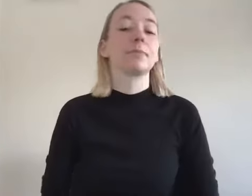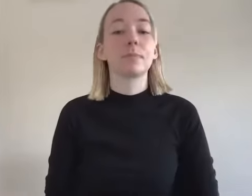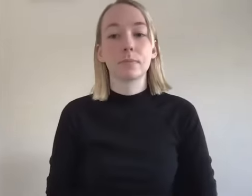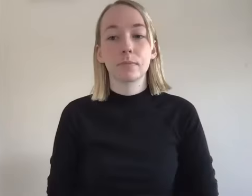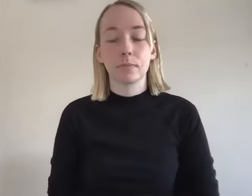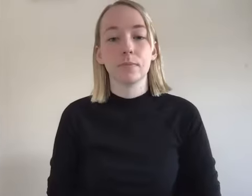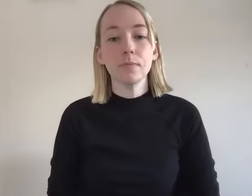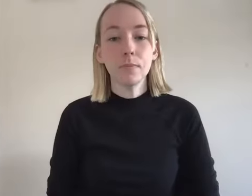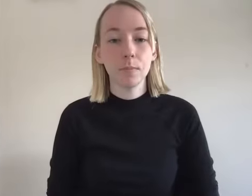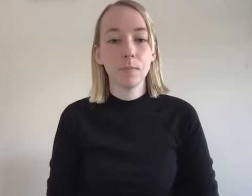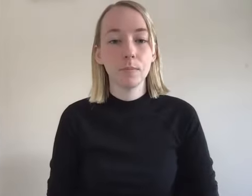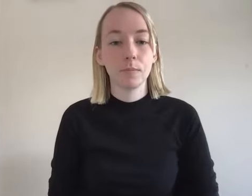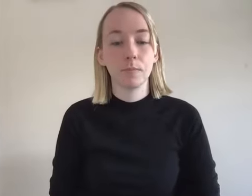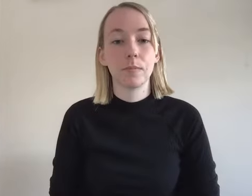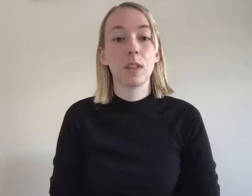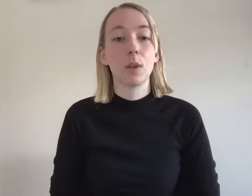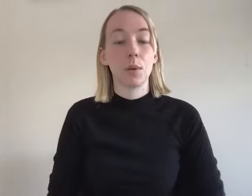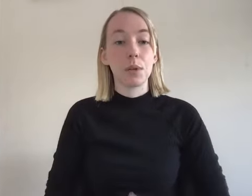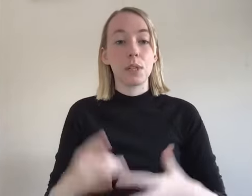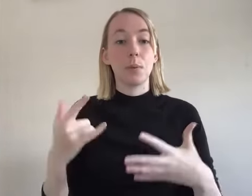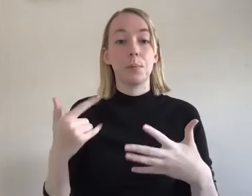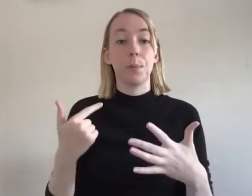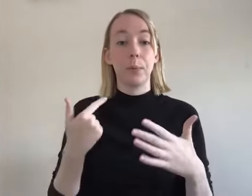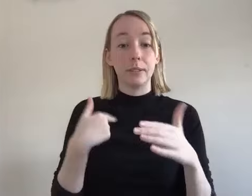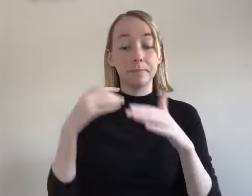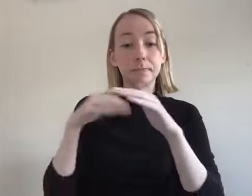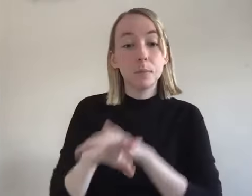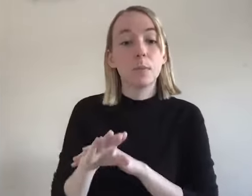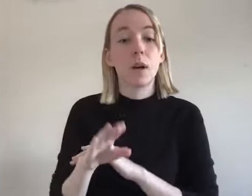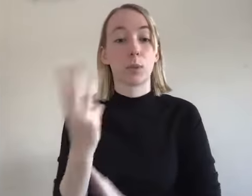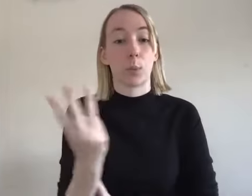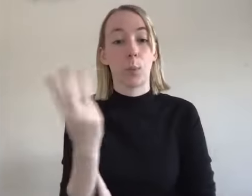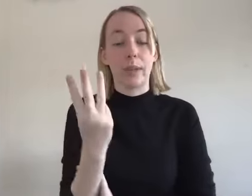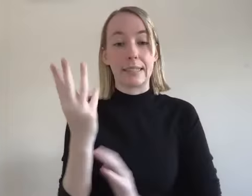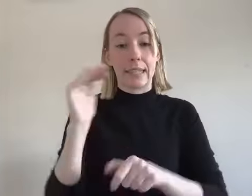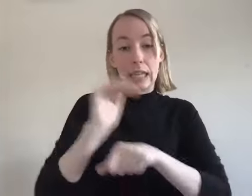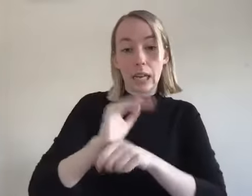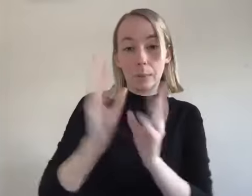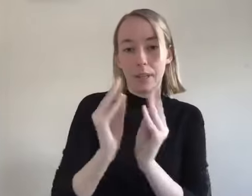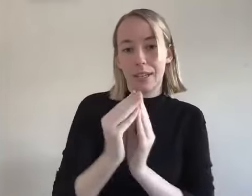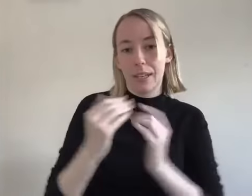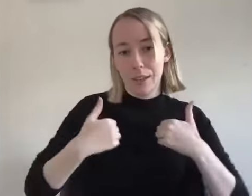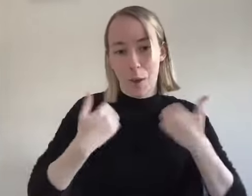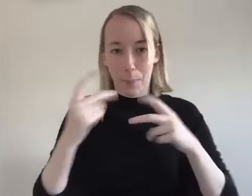relationships and um when i when i walked into the wednesday night young people's meeting